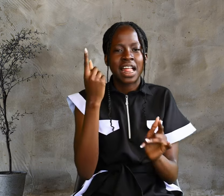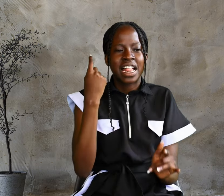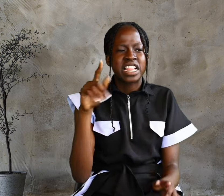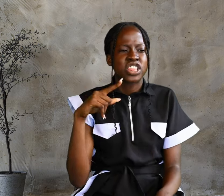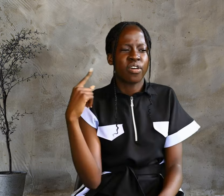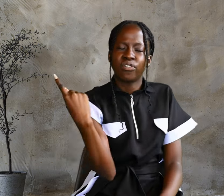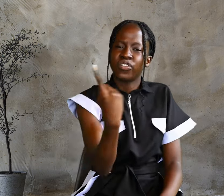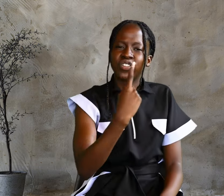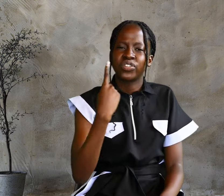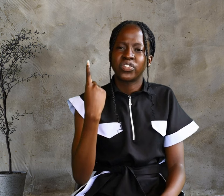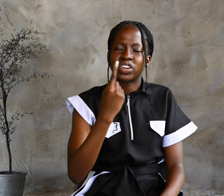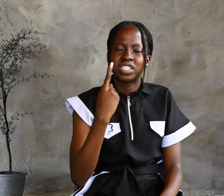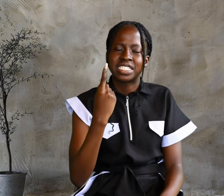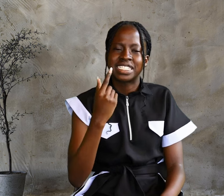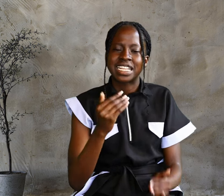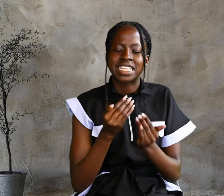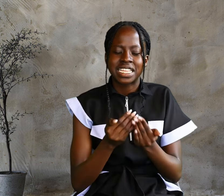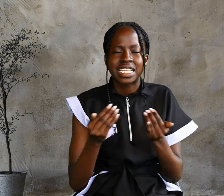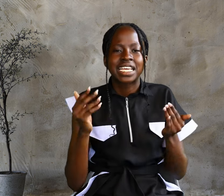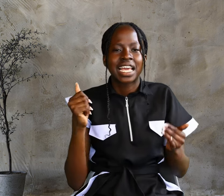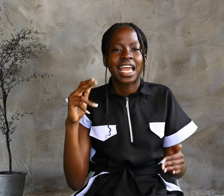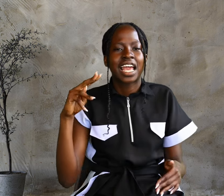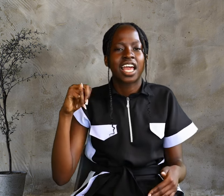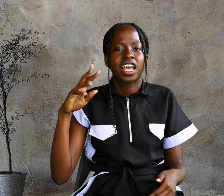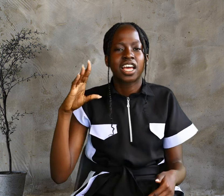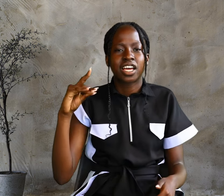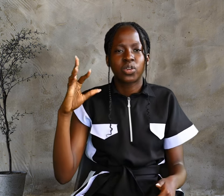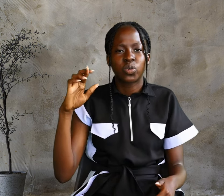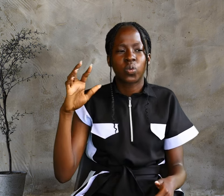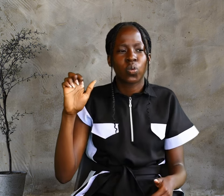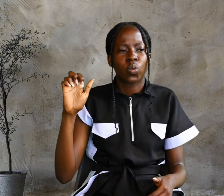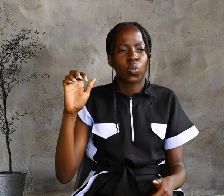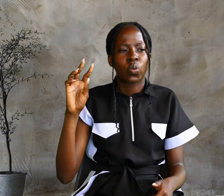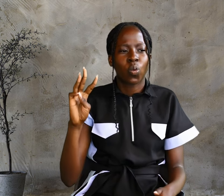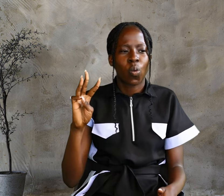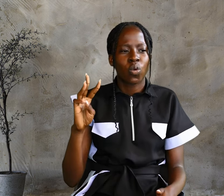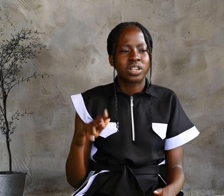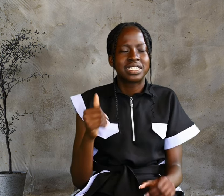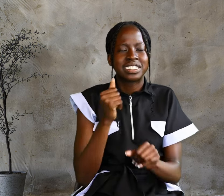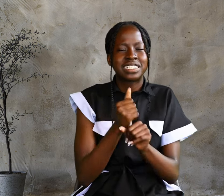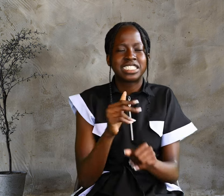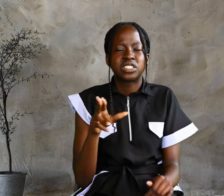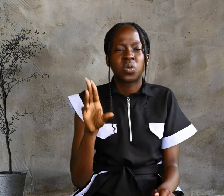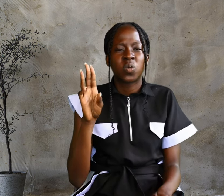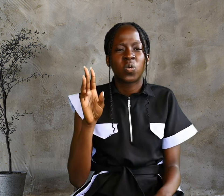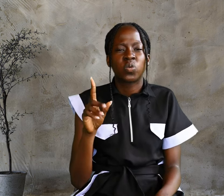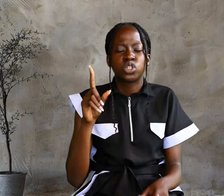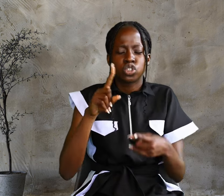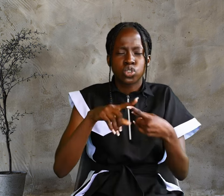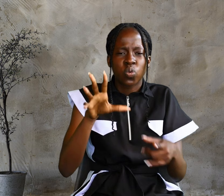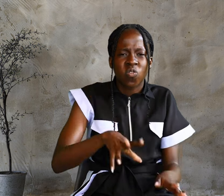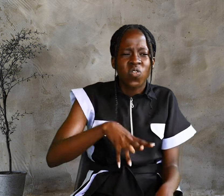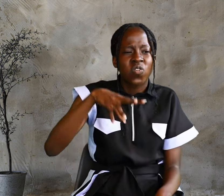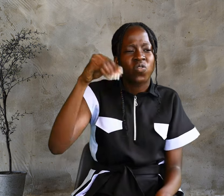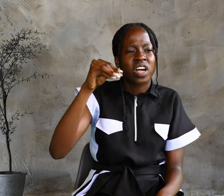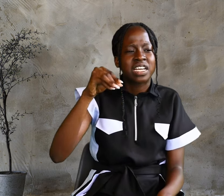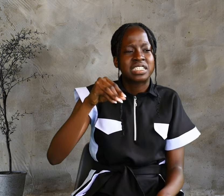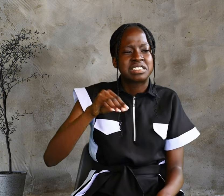thing Andrew did was to find his brother Simon and